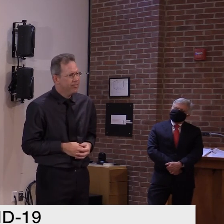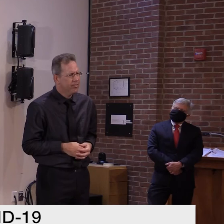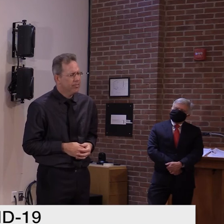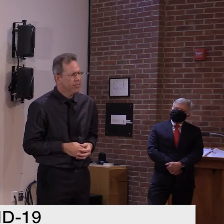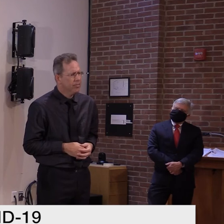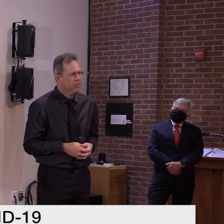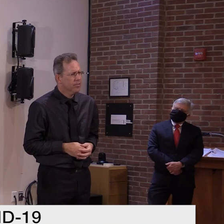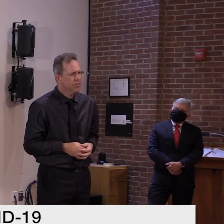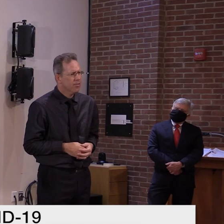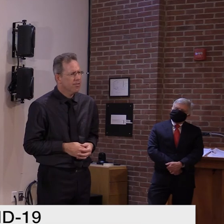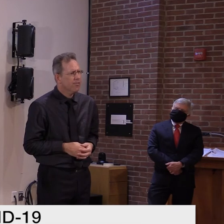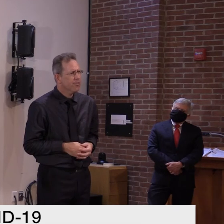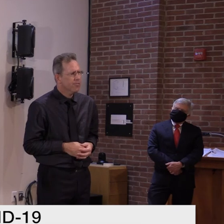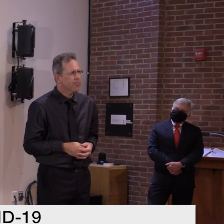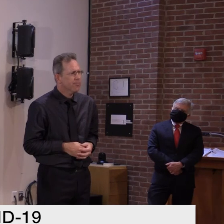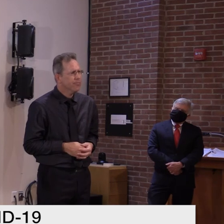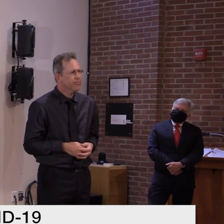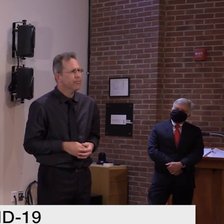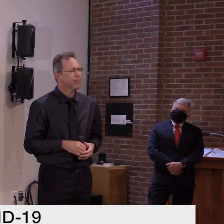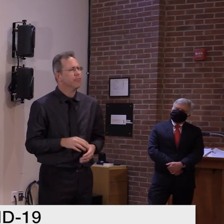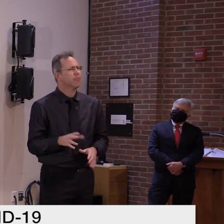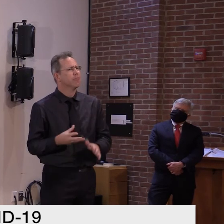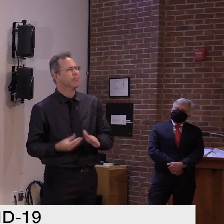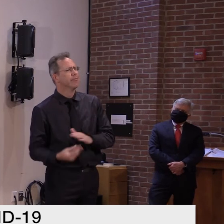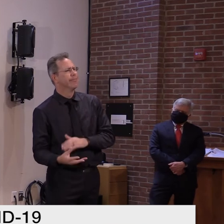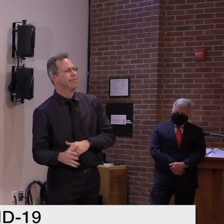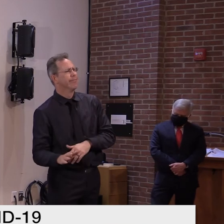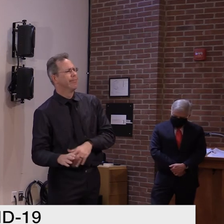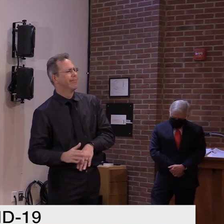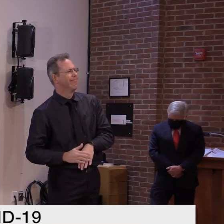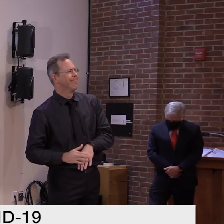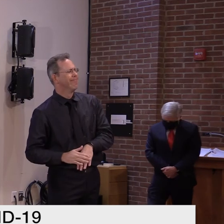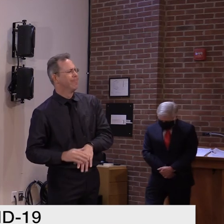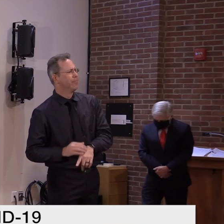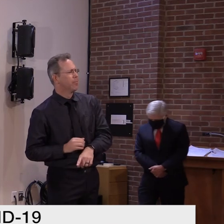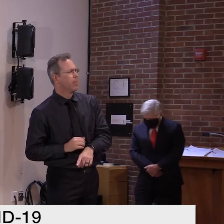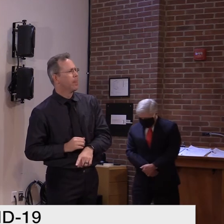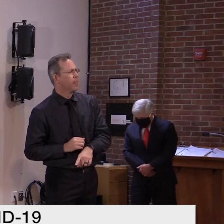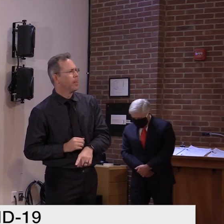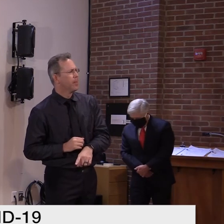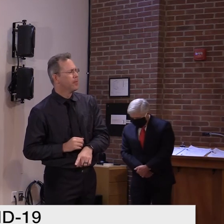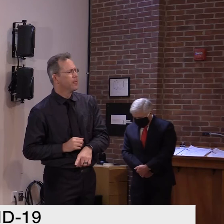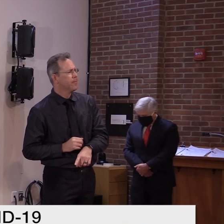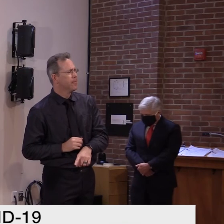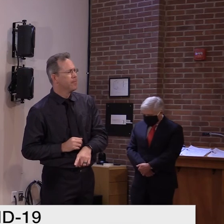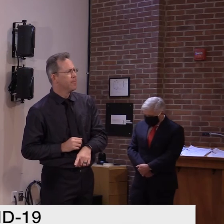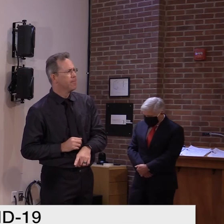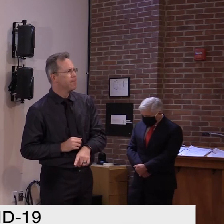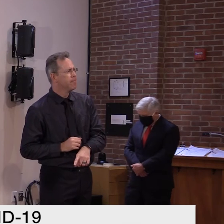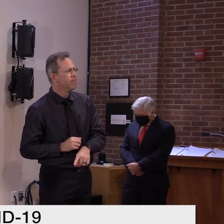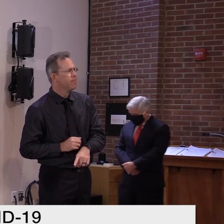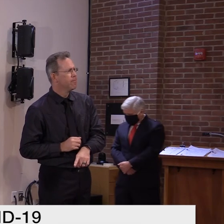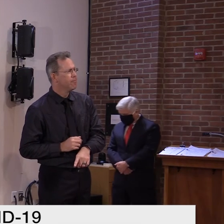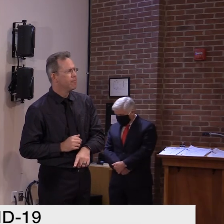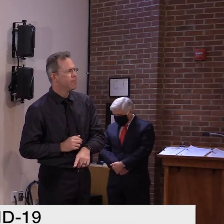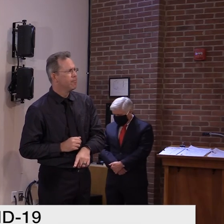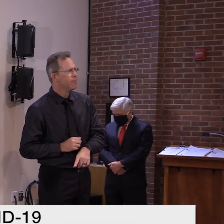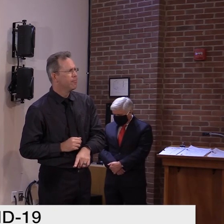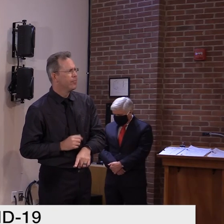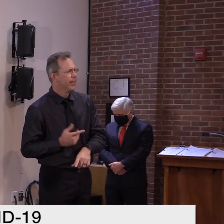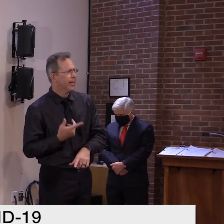If I may, Governor, it's an opportunity to say that all Vermonters of all communities are